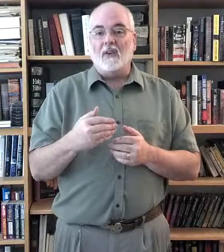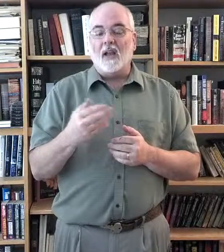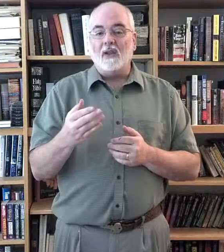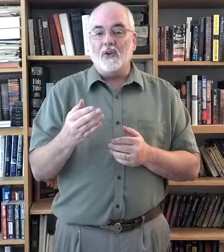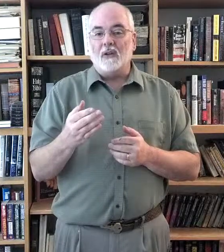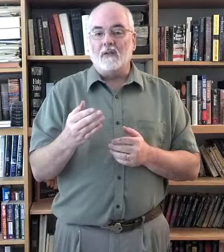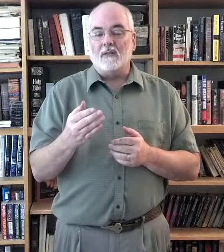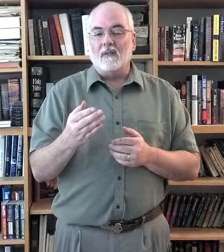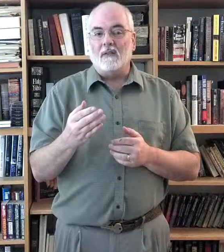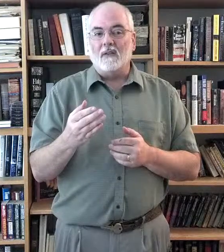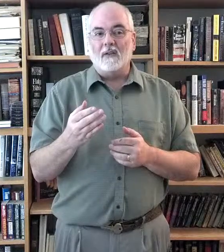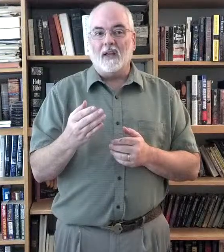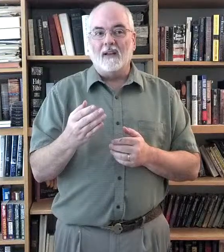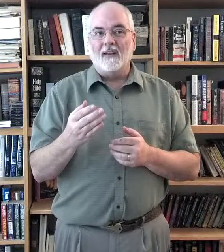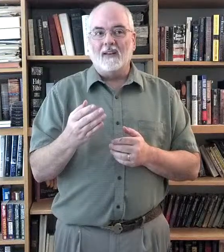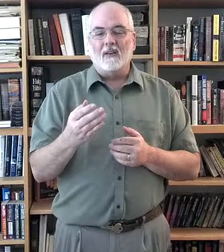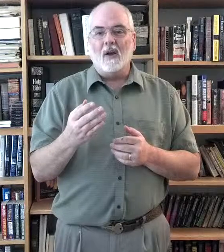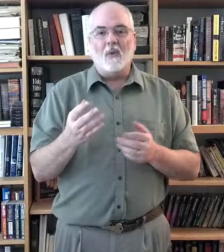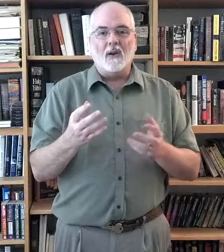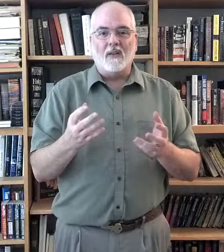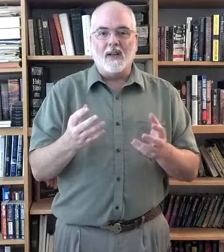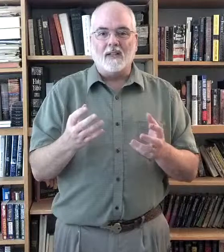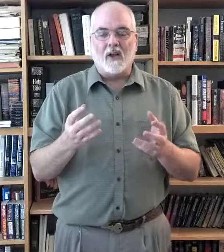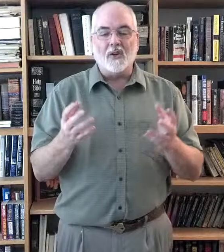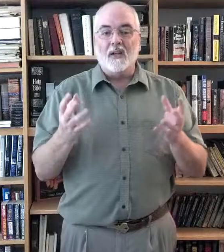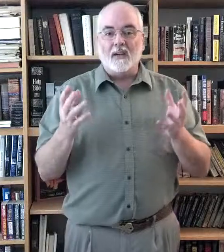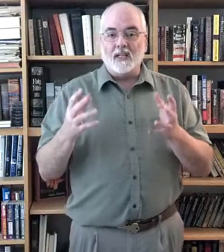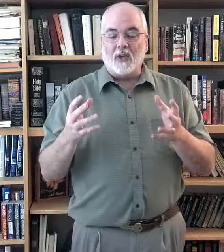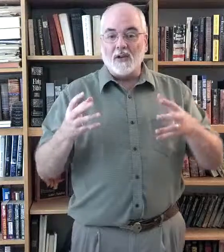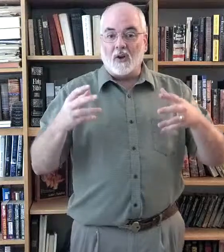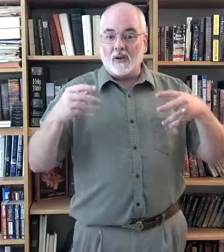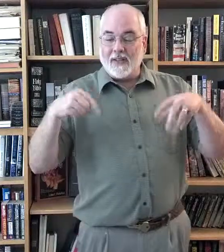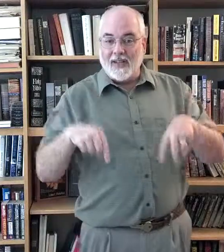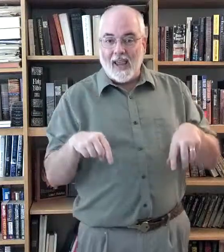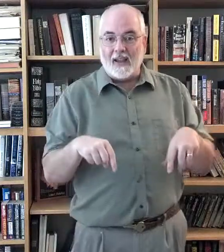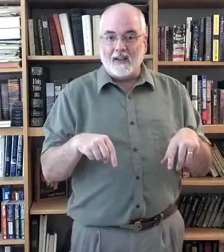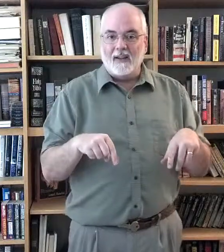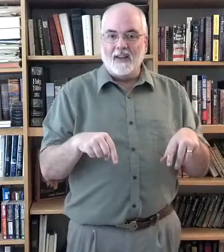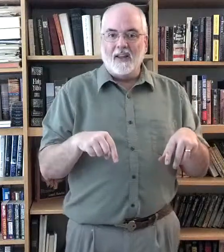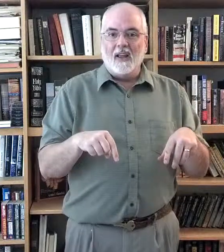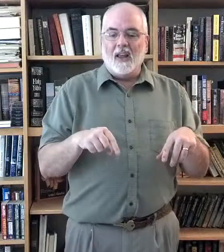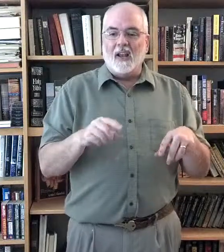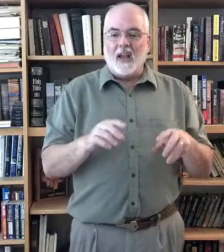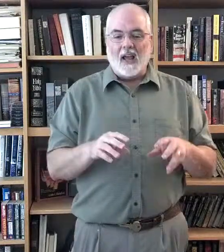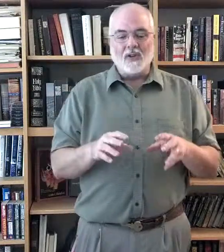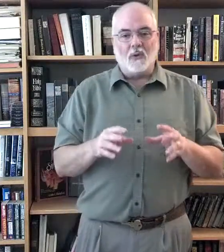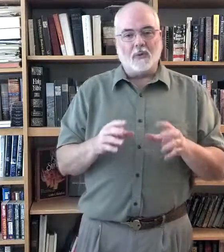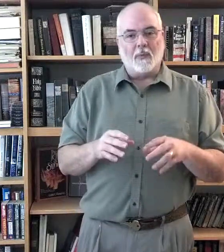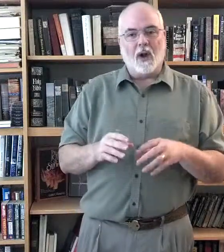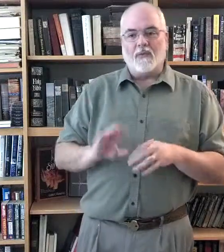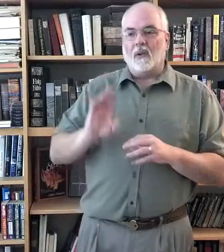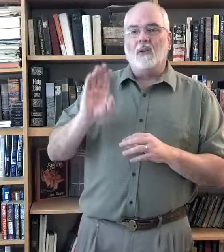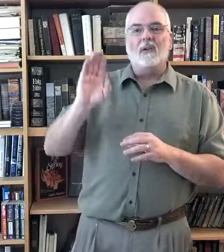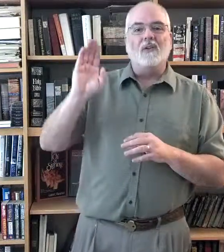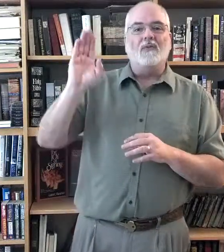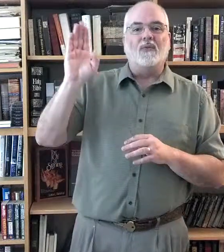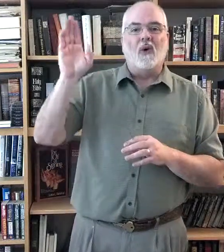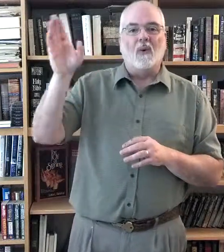Elijah. Okay? Now, what are the days of Elijah? The days of Elijah are today. Elijah was a prophet looking forward